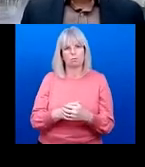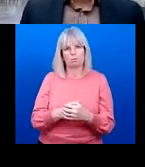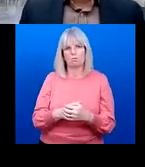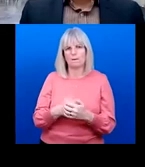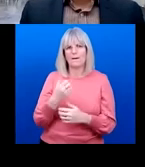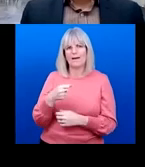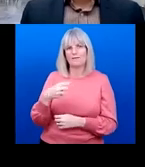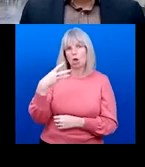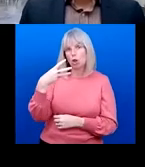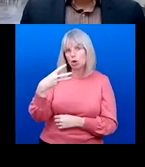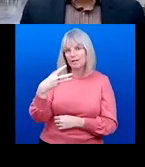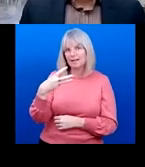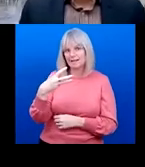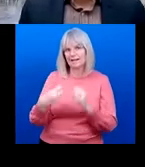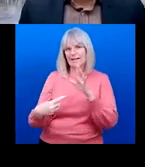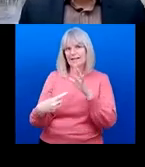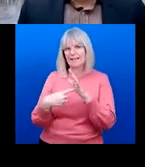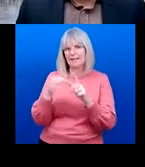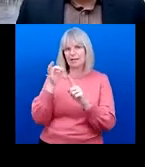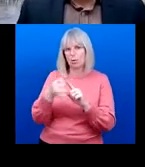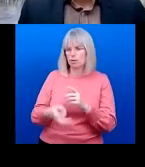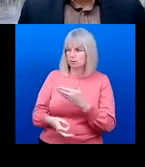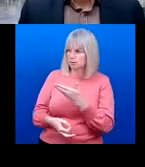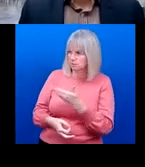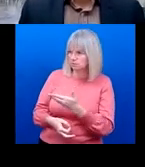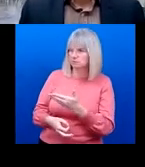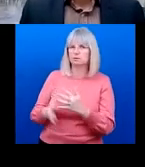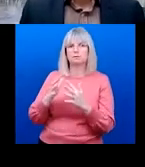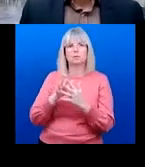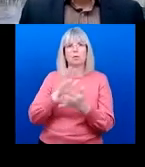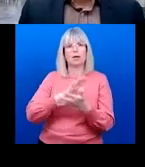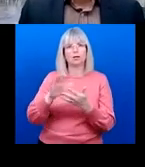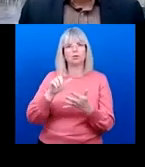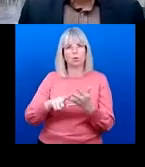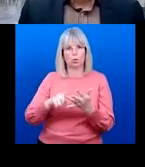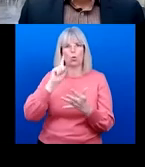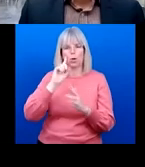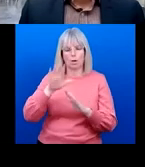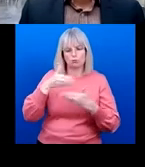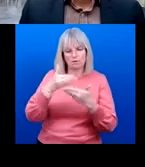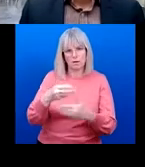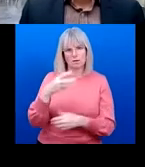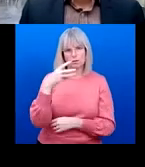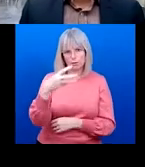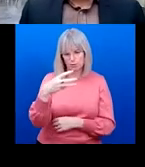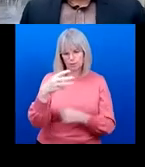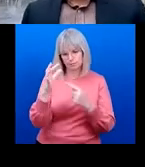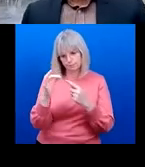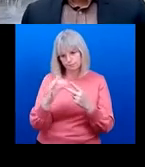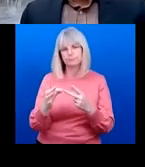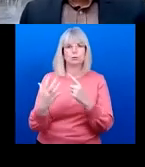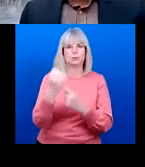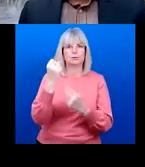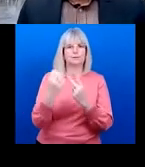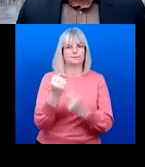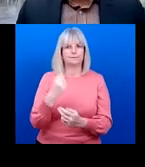to highlight the support WHO will provide in monitoring progress towards achieving these targets. Alakos The